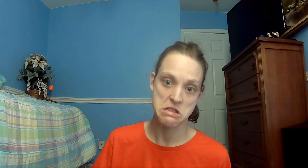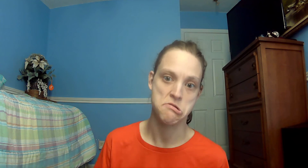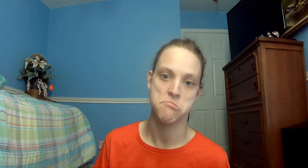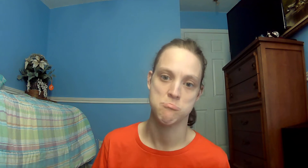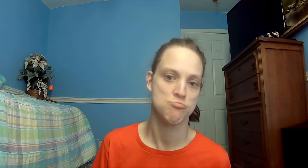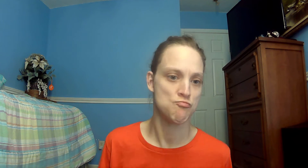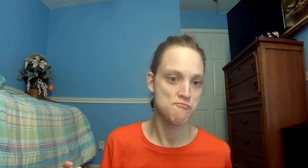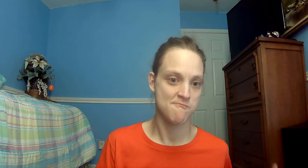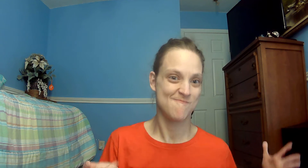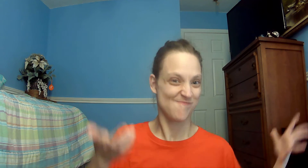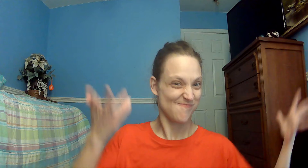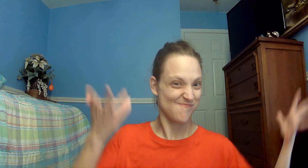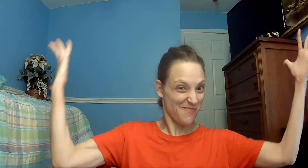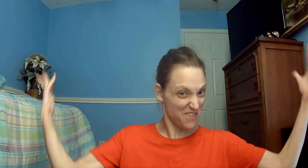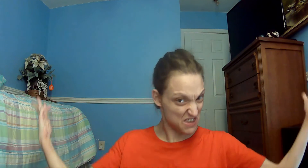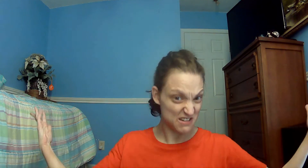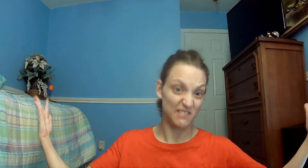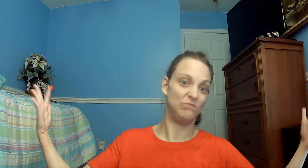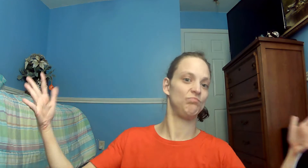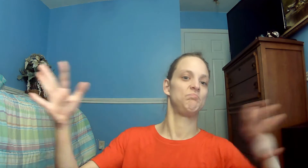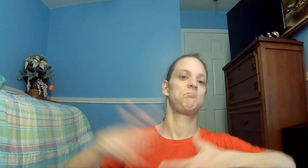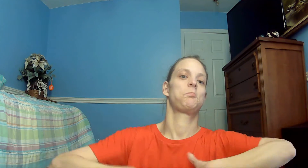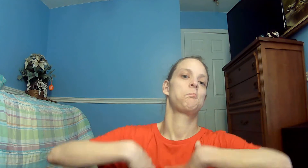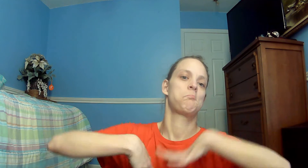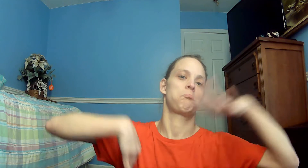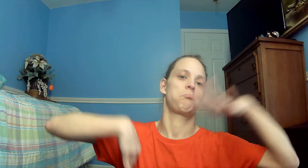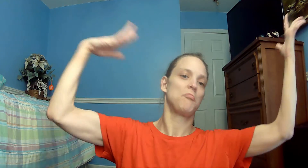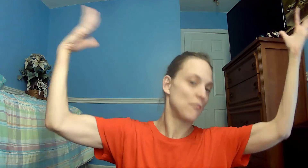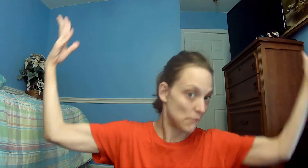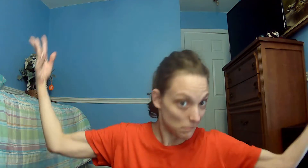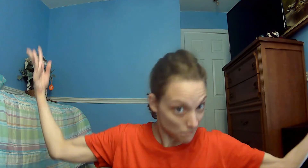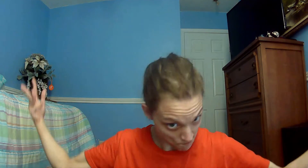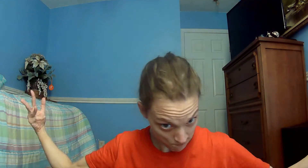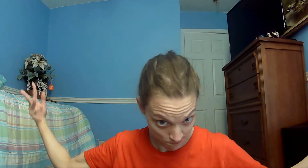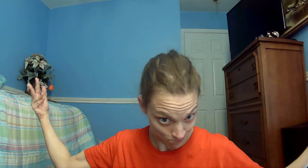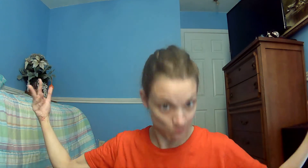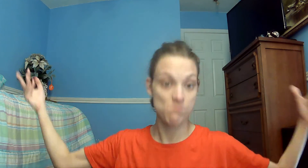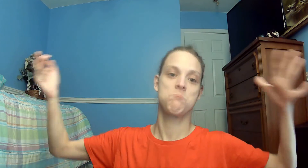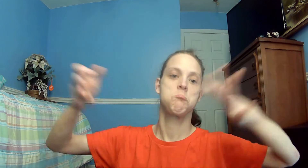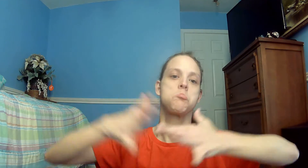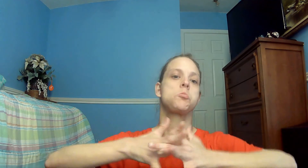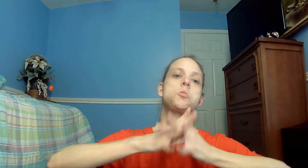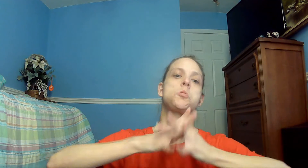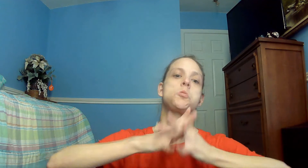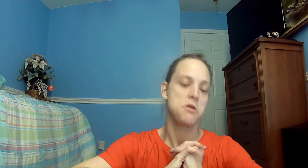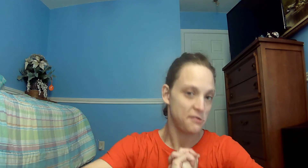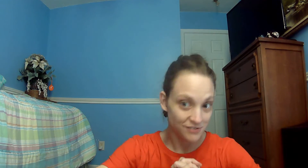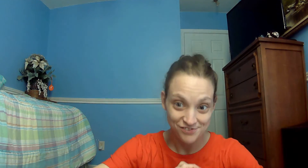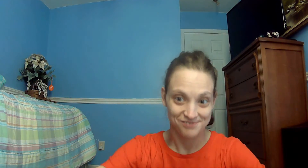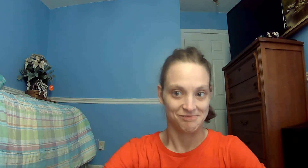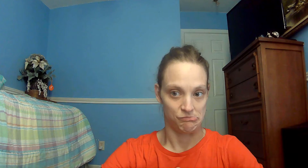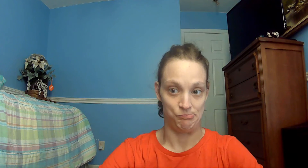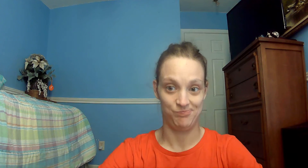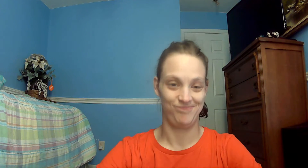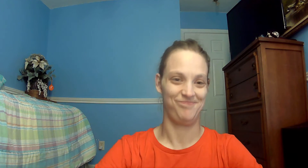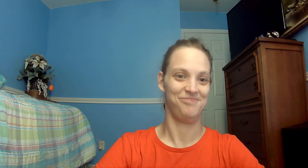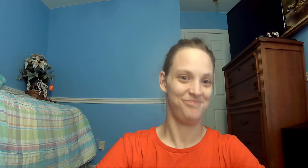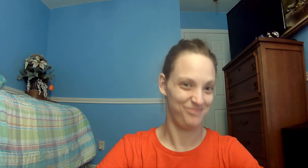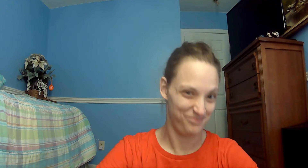It's Advent time. Christmas is just around the corner. Our day's bread will be set around